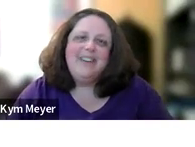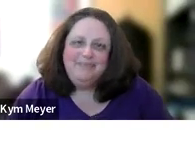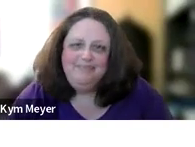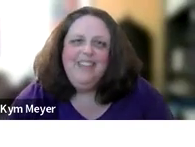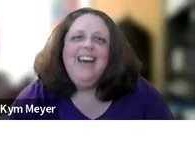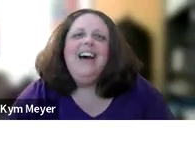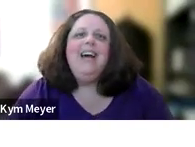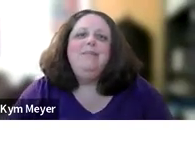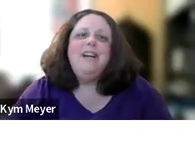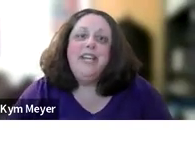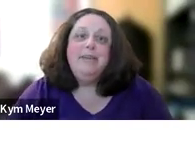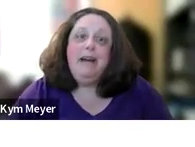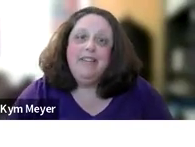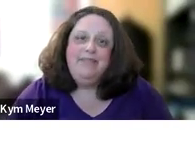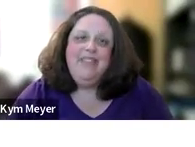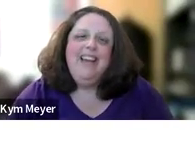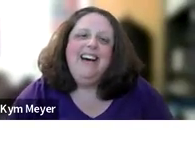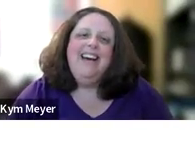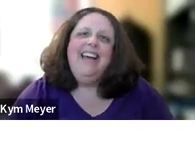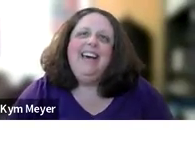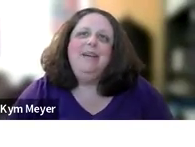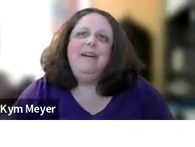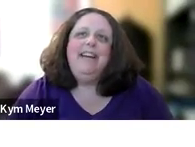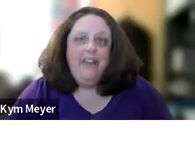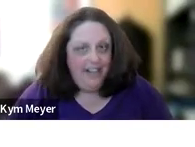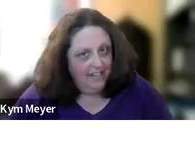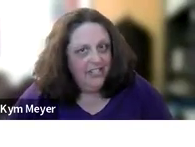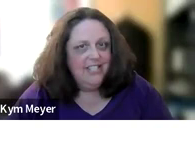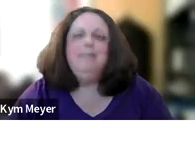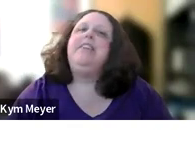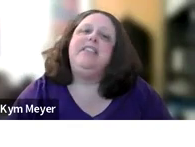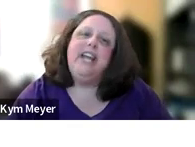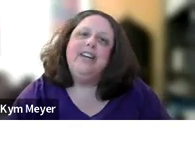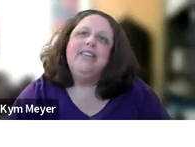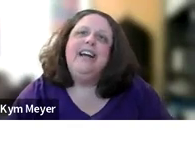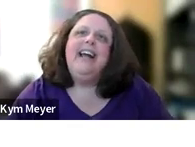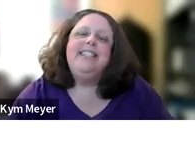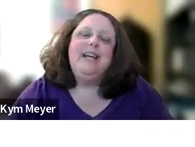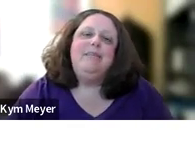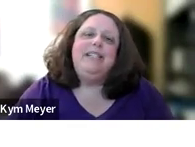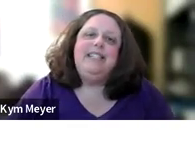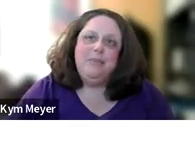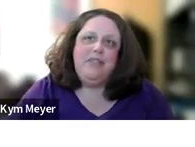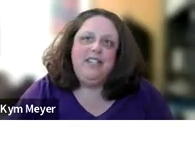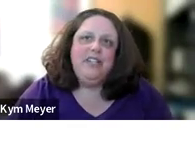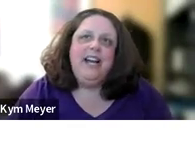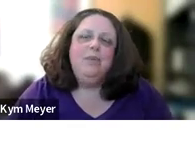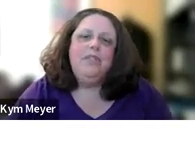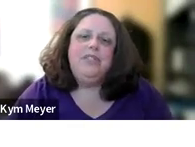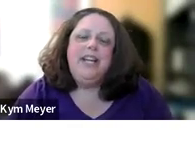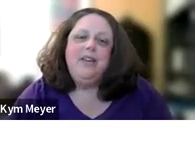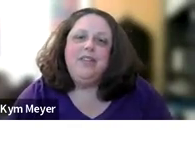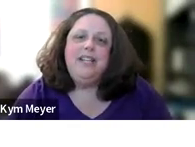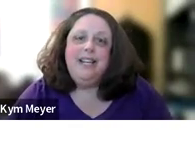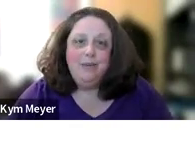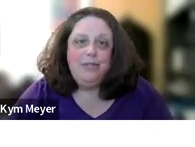Hi there, I'm Dr. Kim Meyer. I am an audiologist, I'm a deaf educator, and I am an assistant professor at